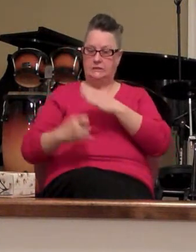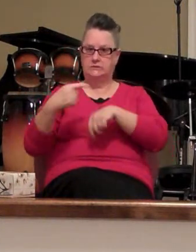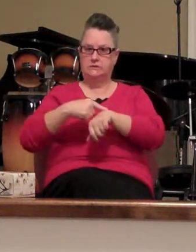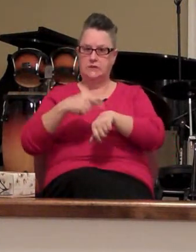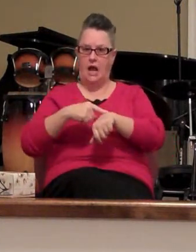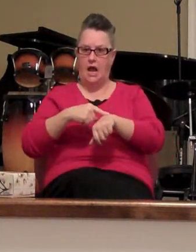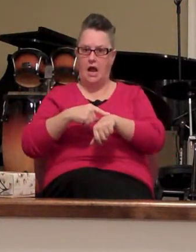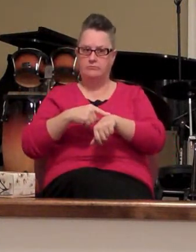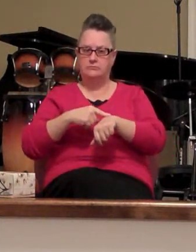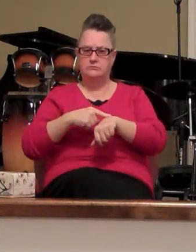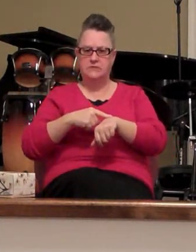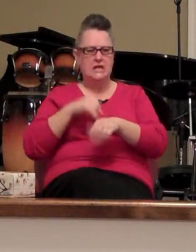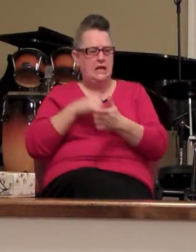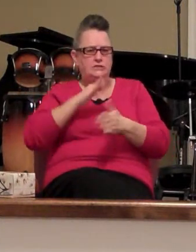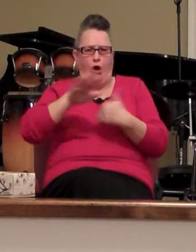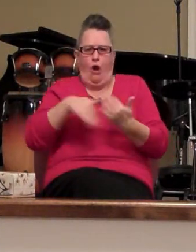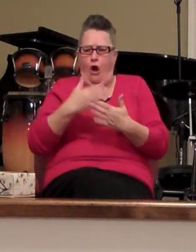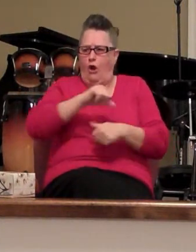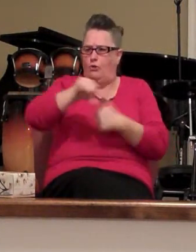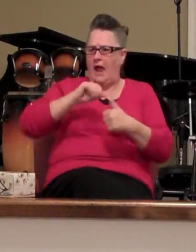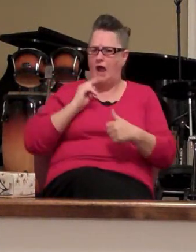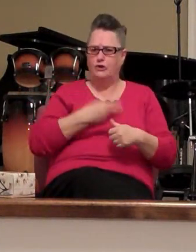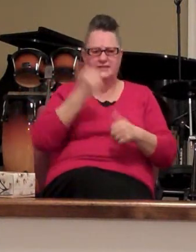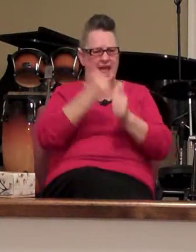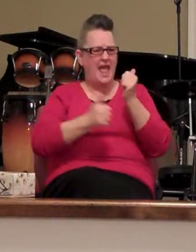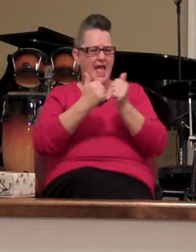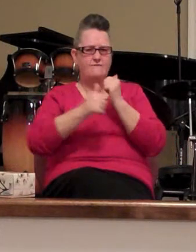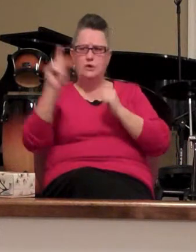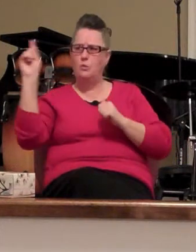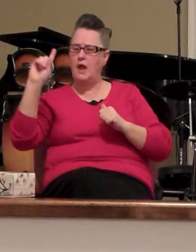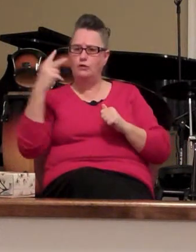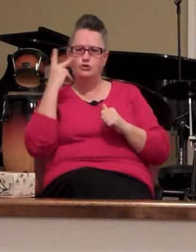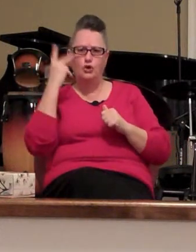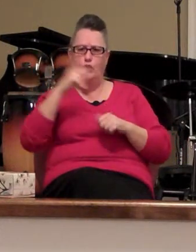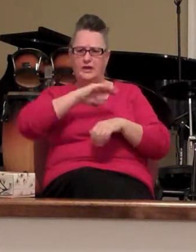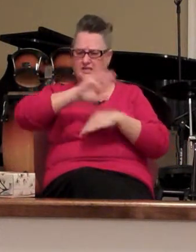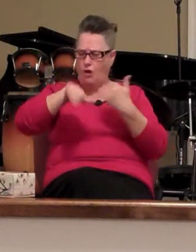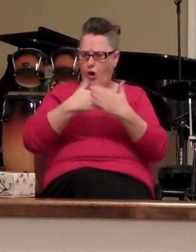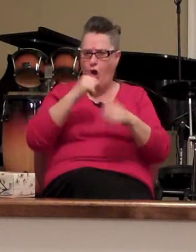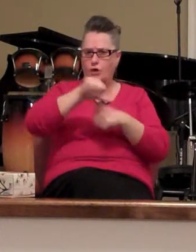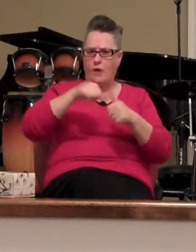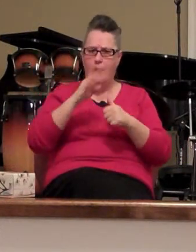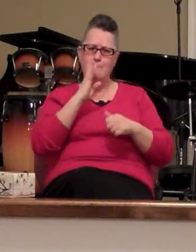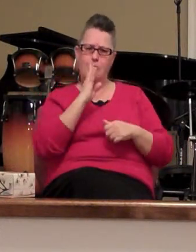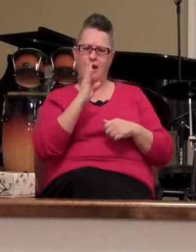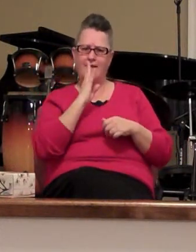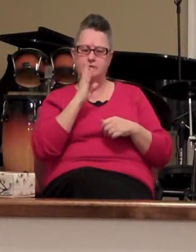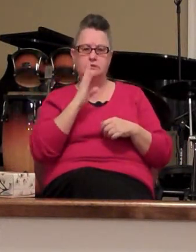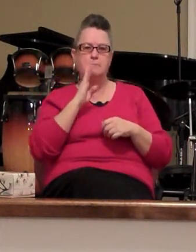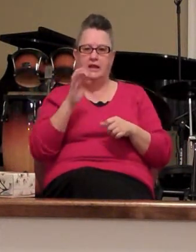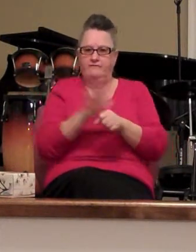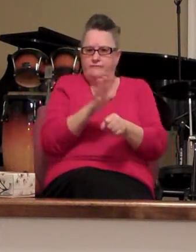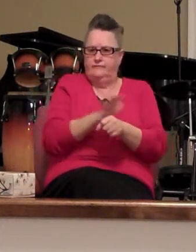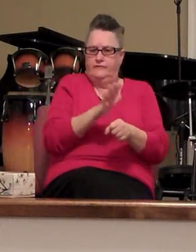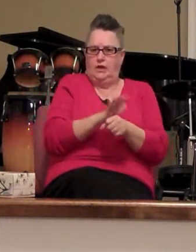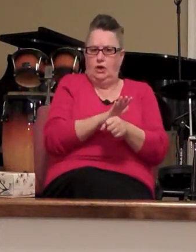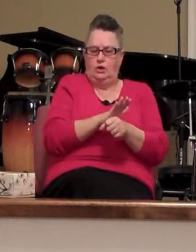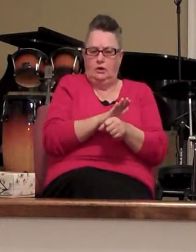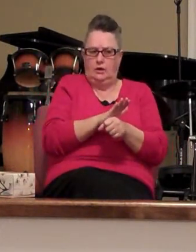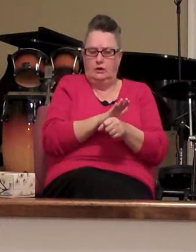Dave it's all around us everywhere you look it's all around us prophecy being fulfilled right before